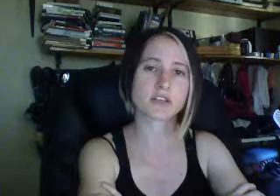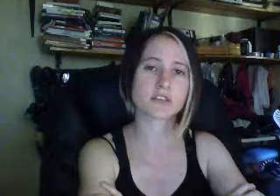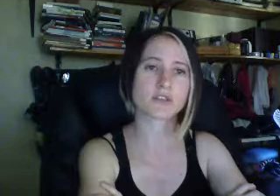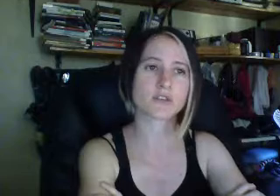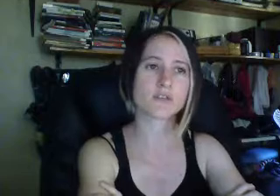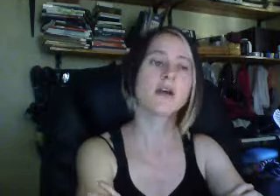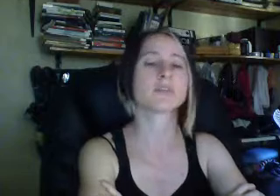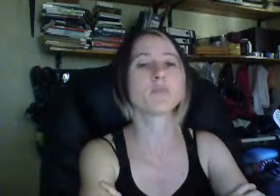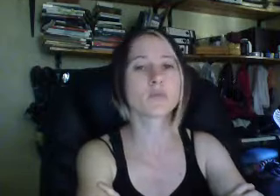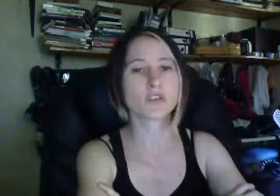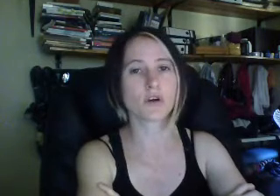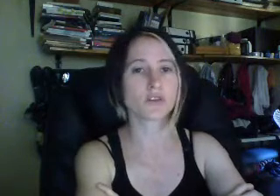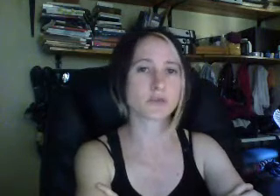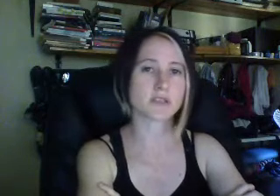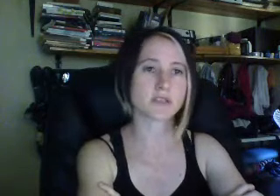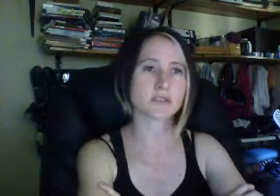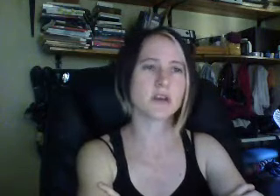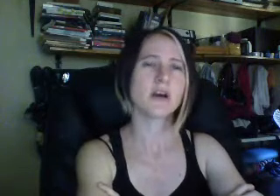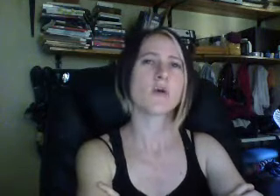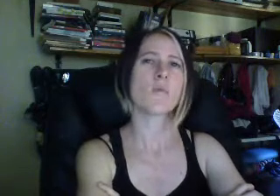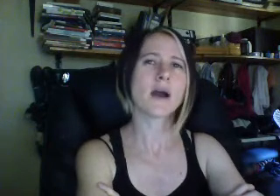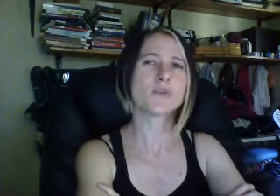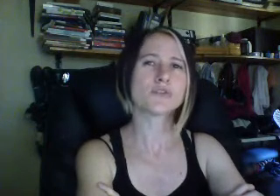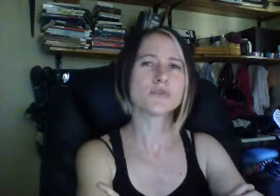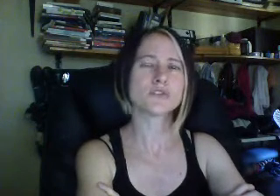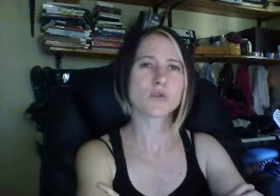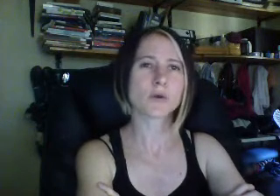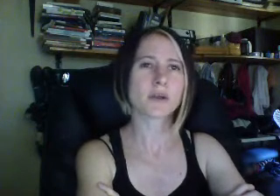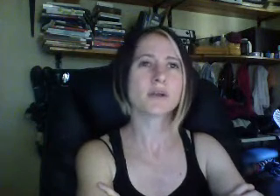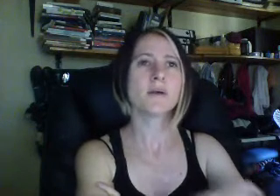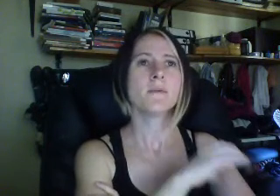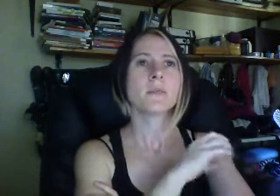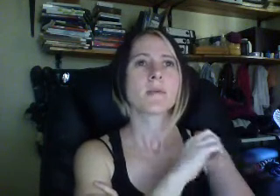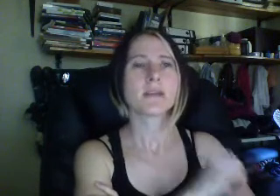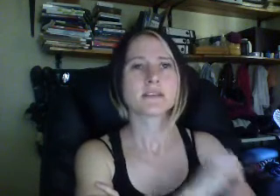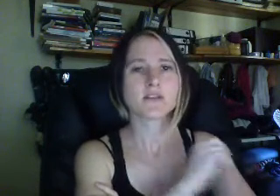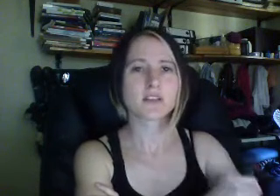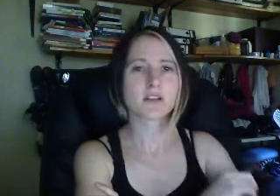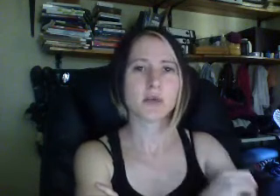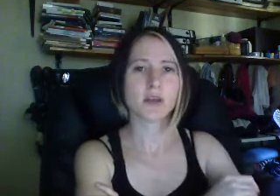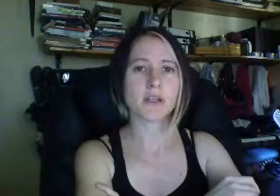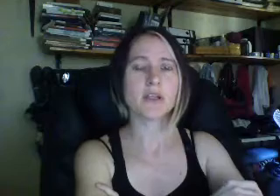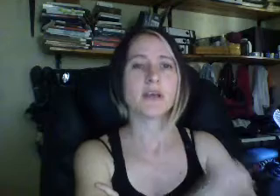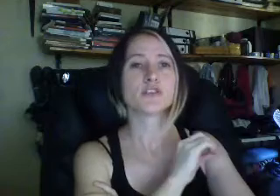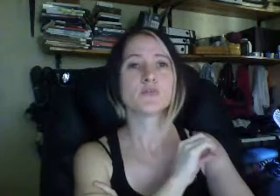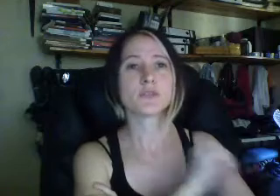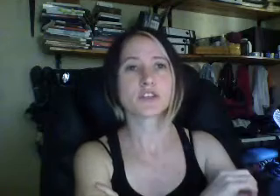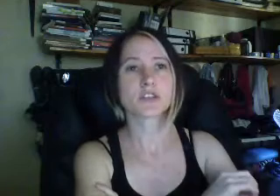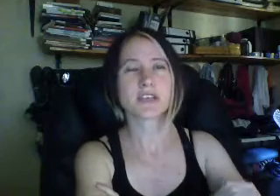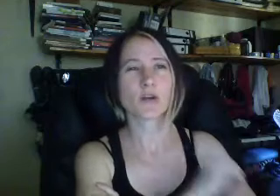excuse of, but the porn star enjoys it. Why would you enjoy placing the physical body into positions that